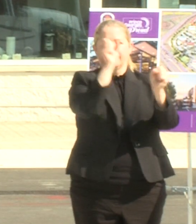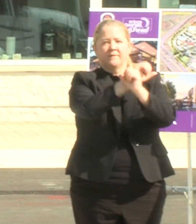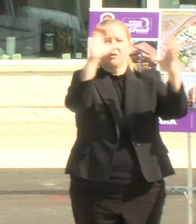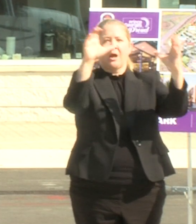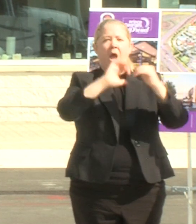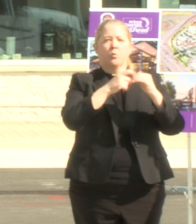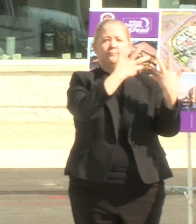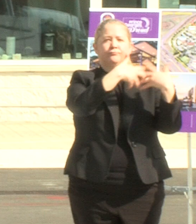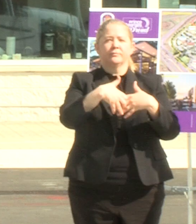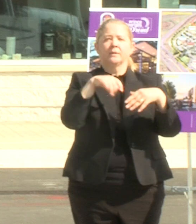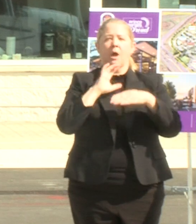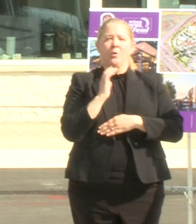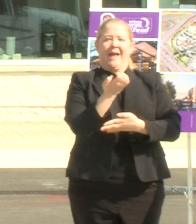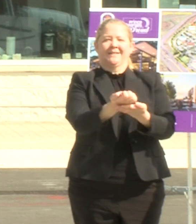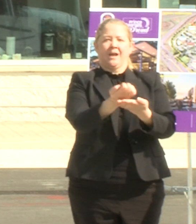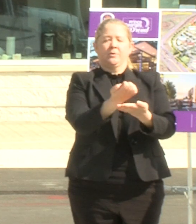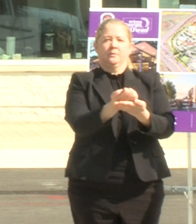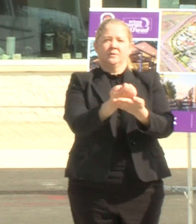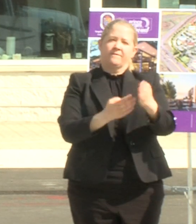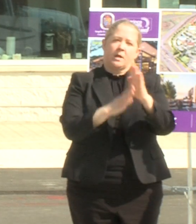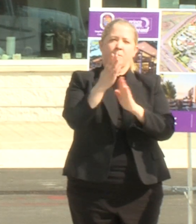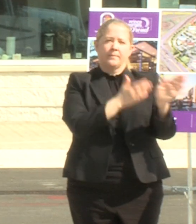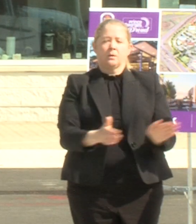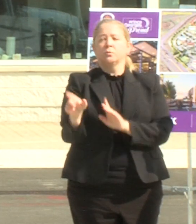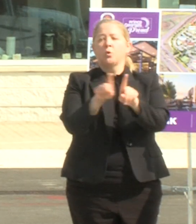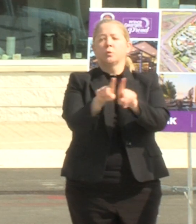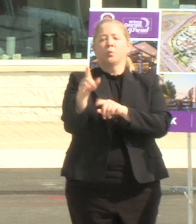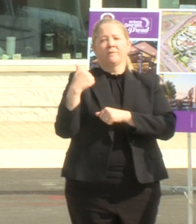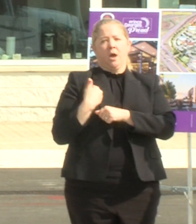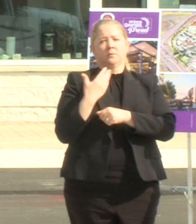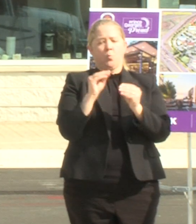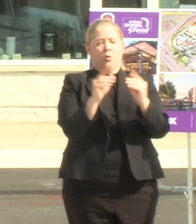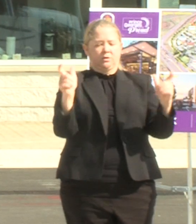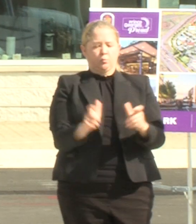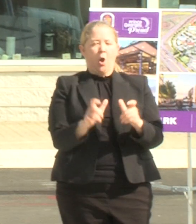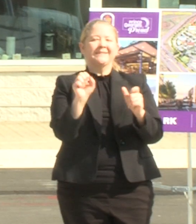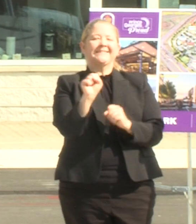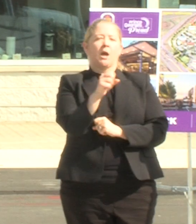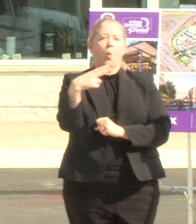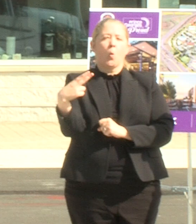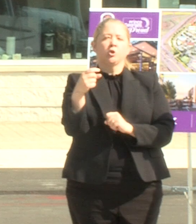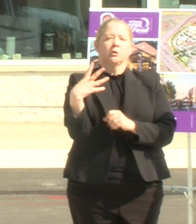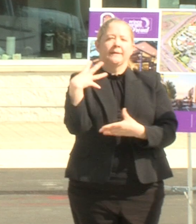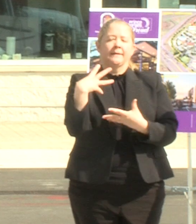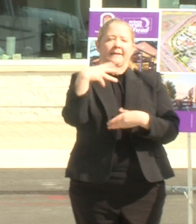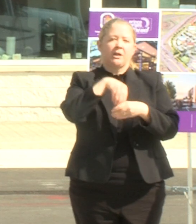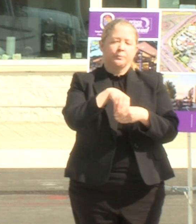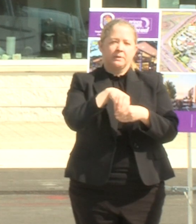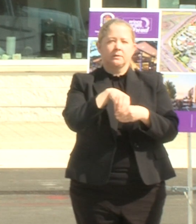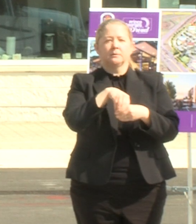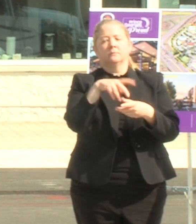plans uh we have been doing also a number of smaller uh sort of stakeholder engagement meetings uh